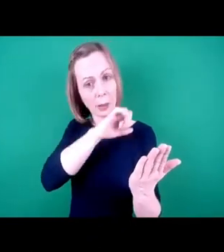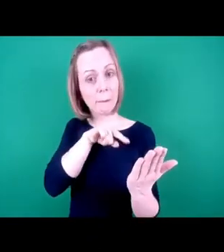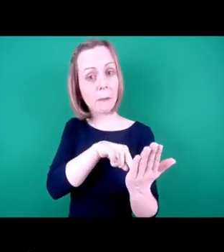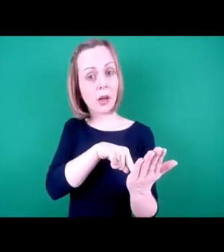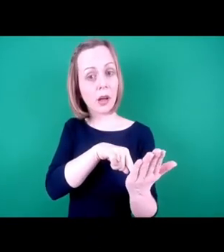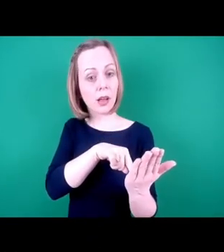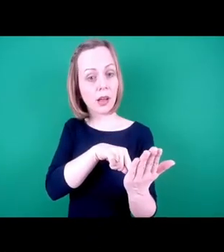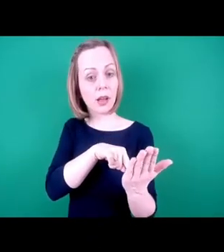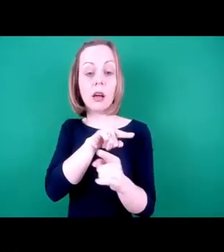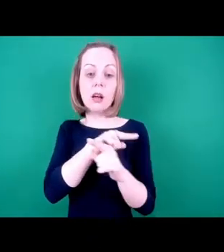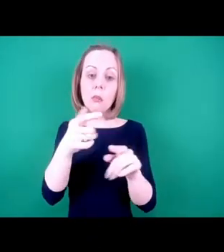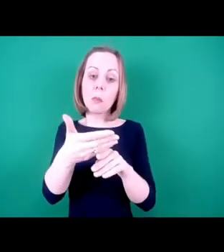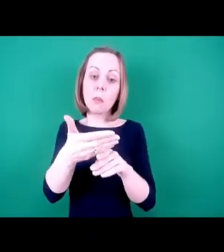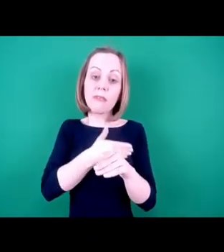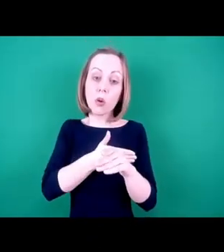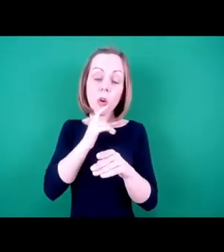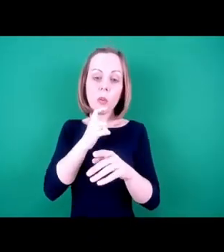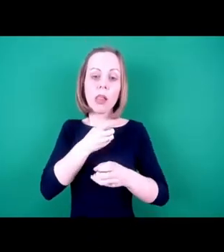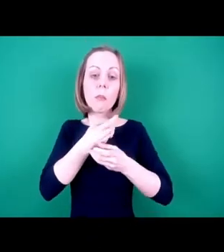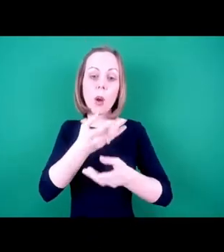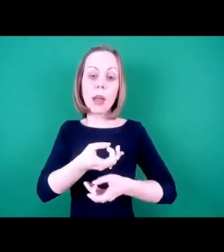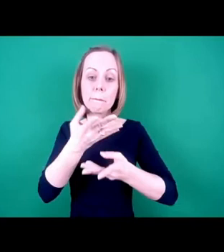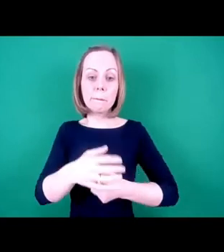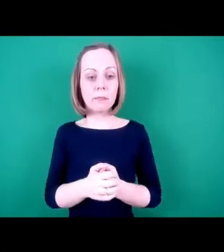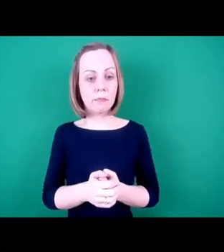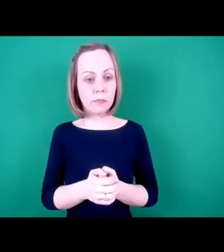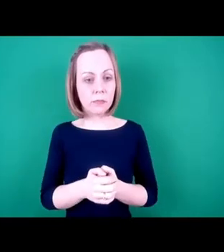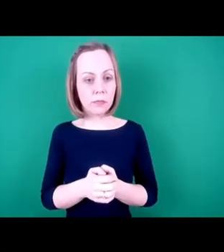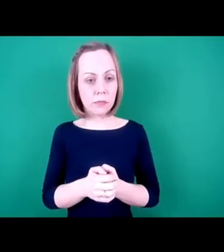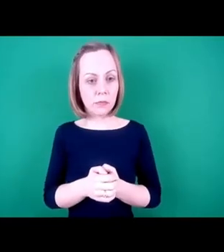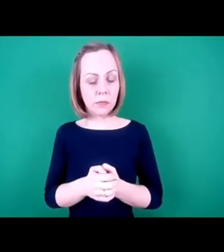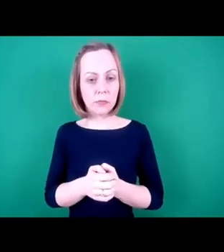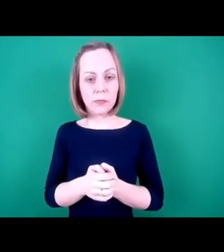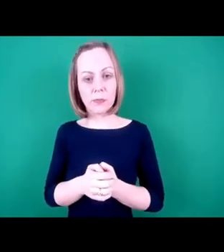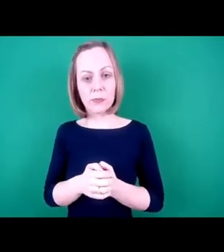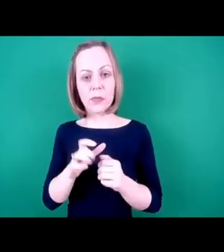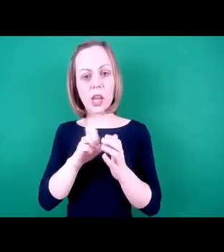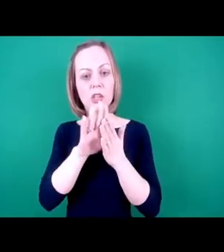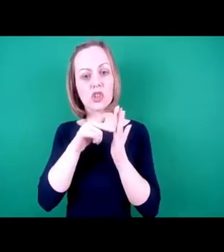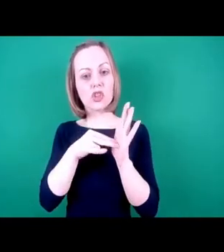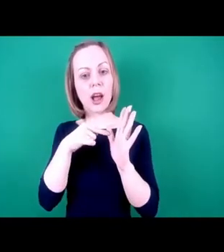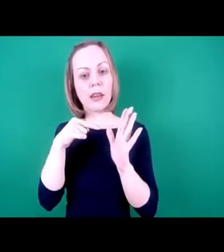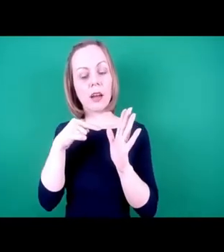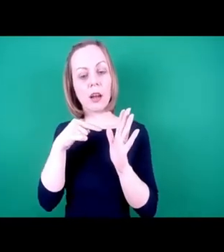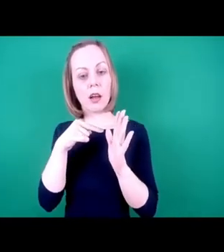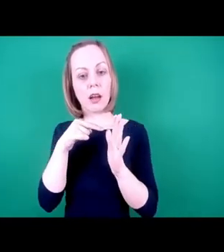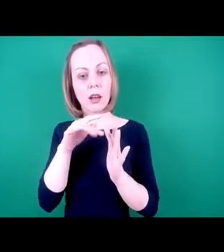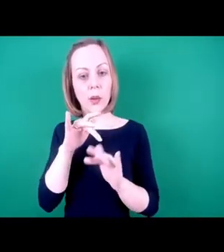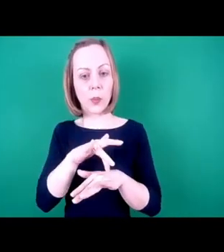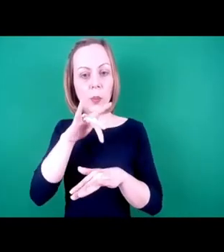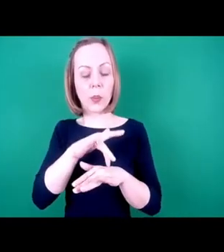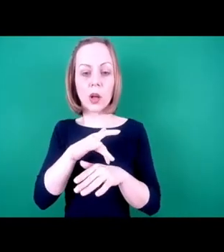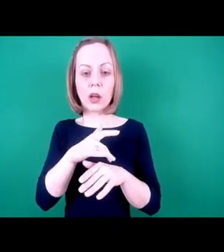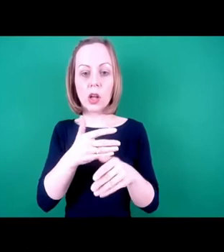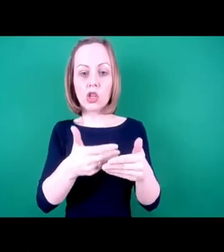start, I want to read this poem to you. It's called China Doll. It's very relevant to what I'm going to say